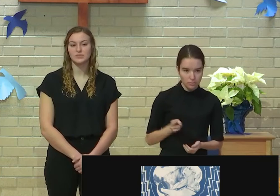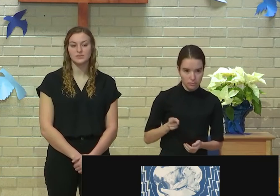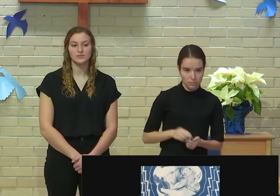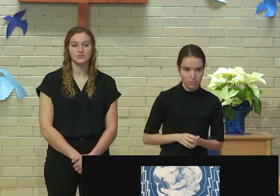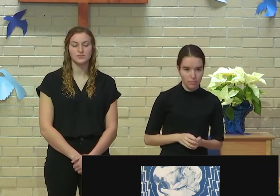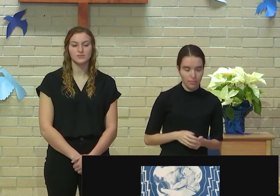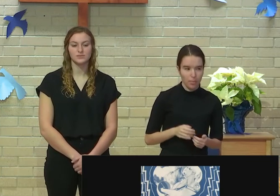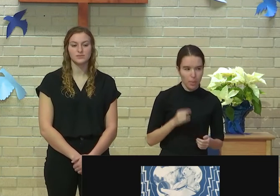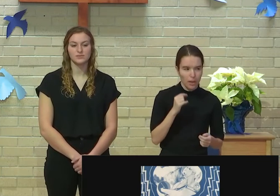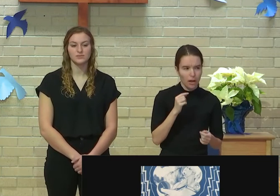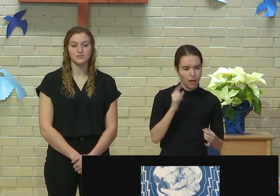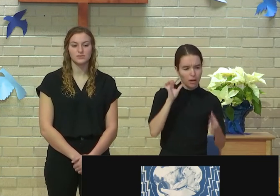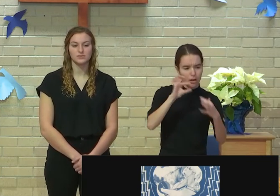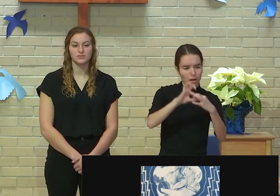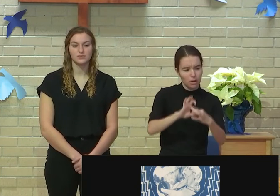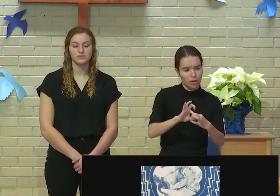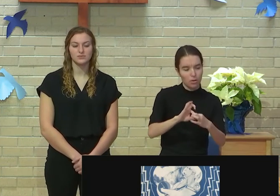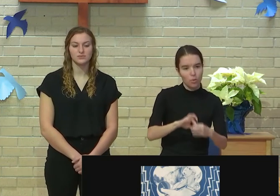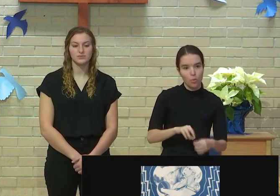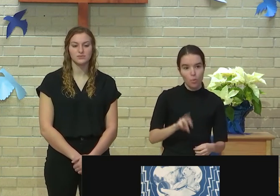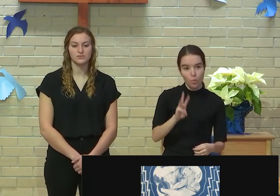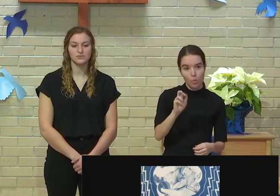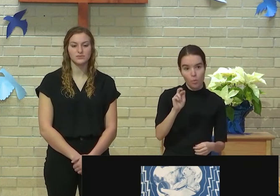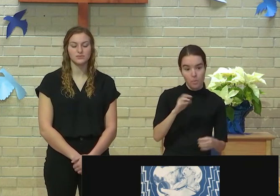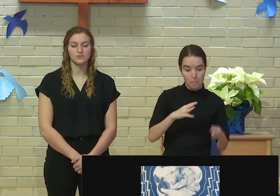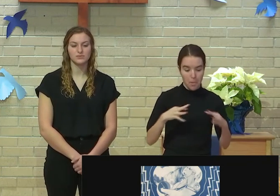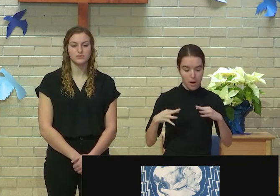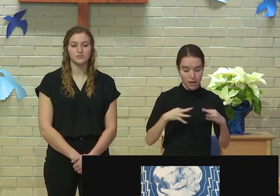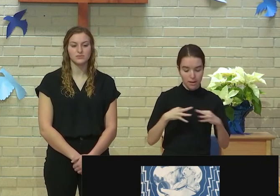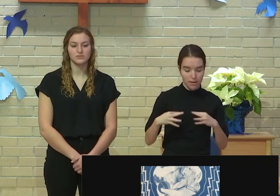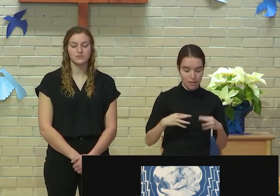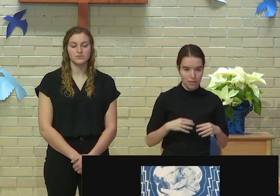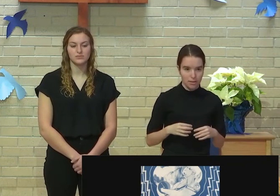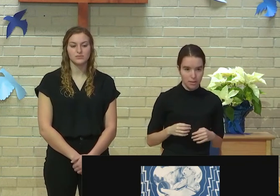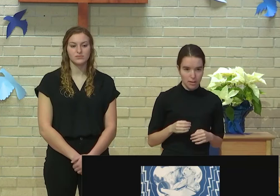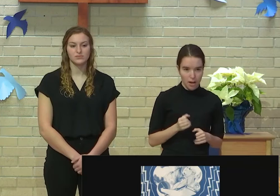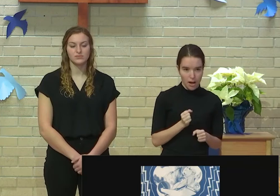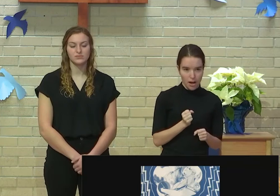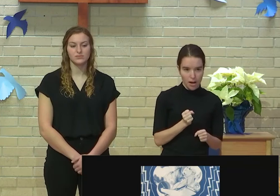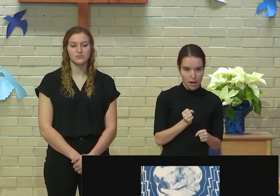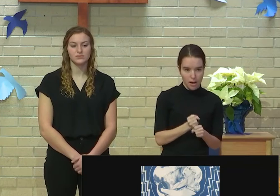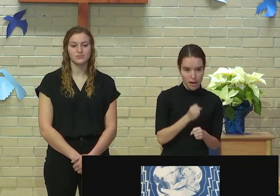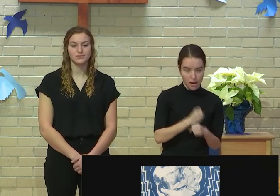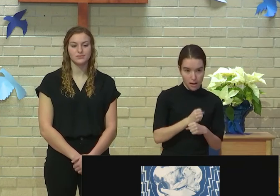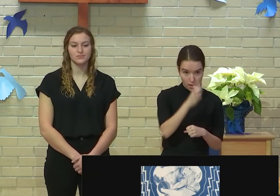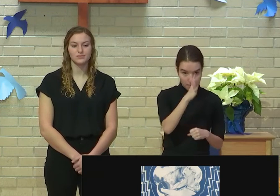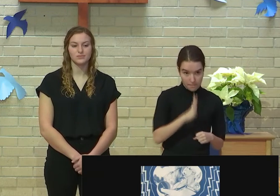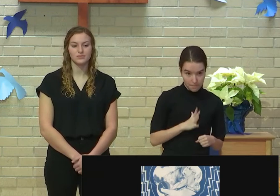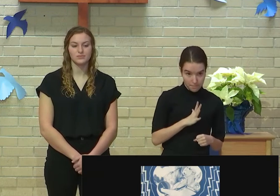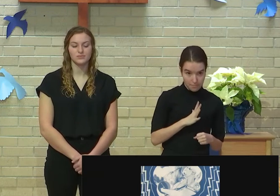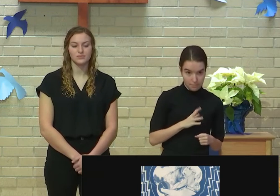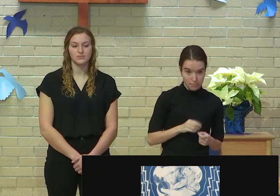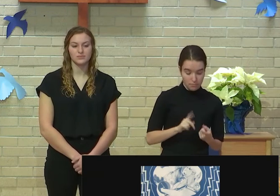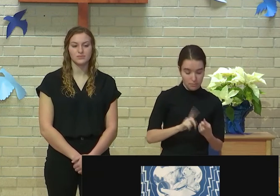a man-made thing. Another man-made thing is technology and innovation.